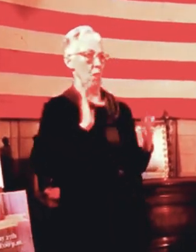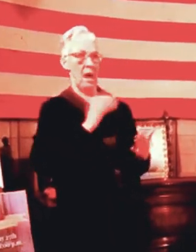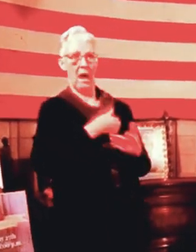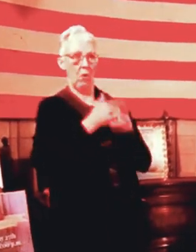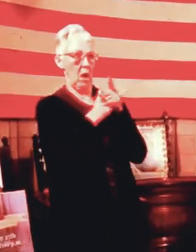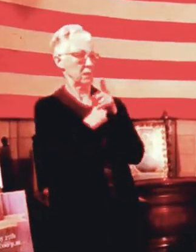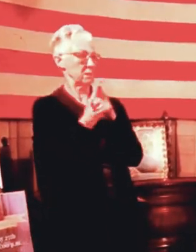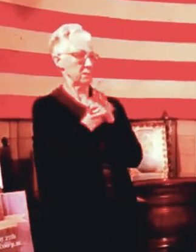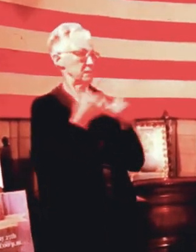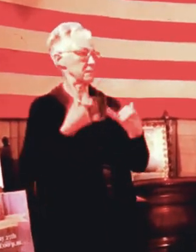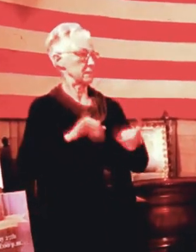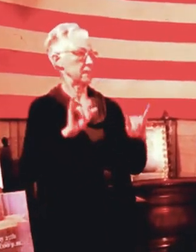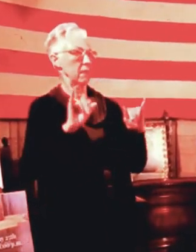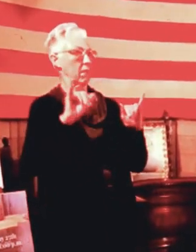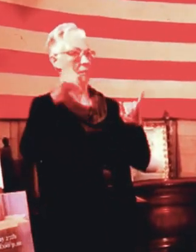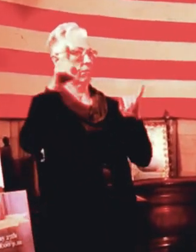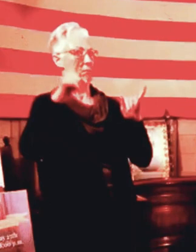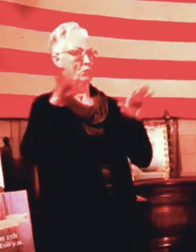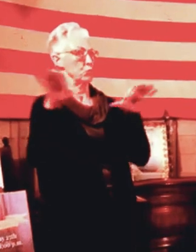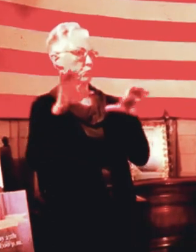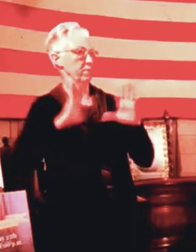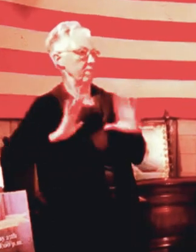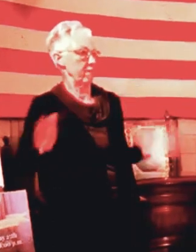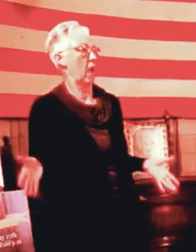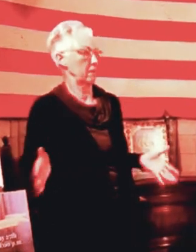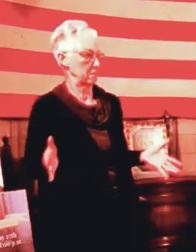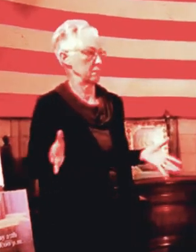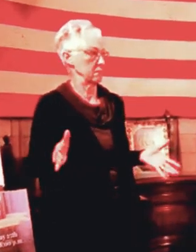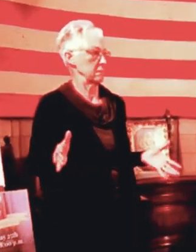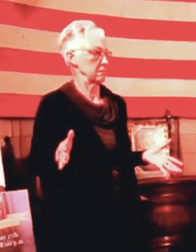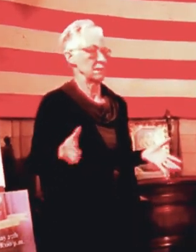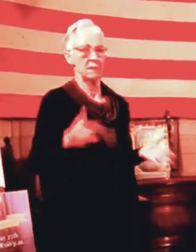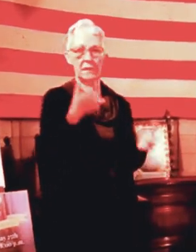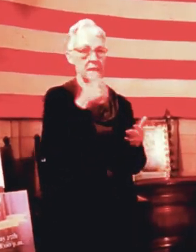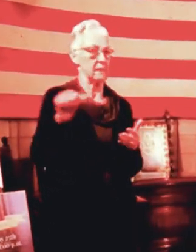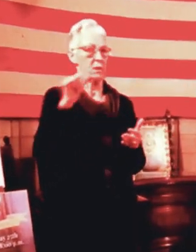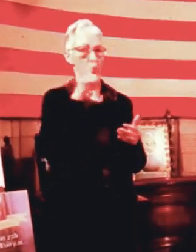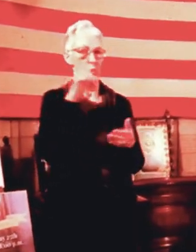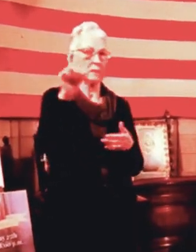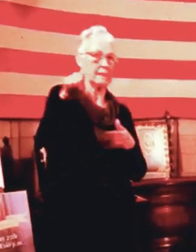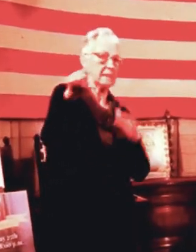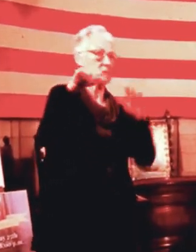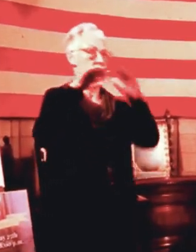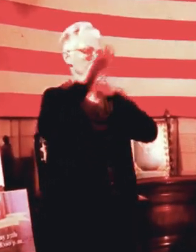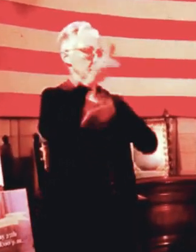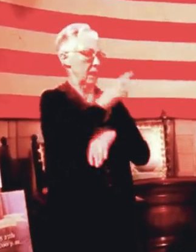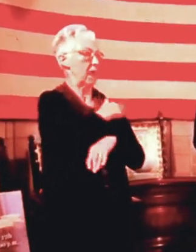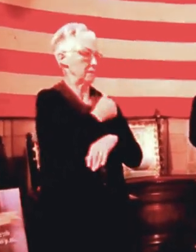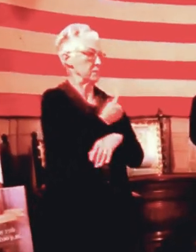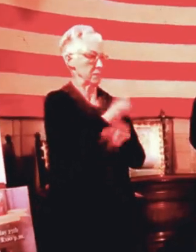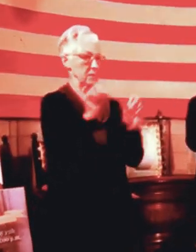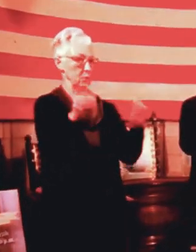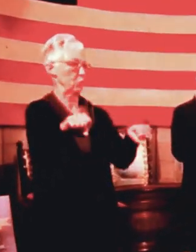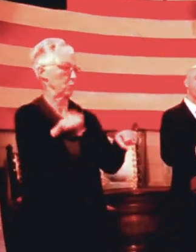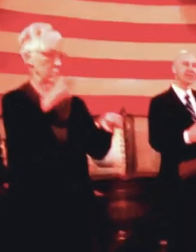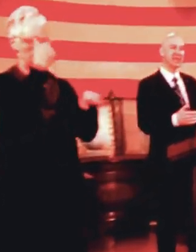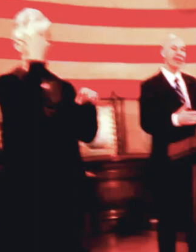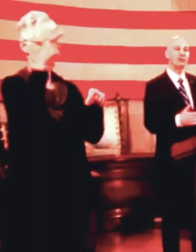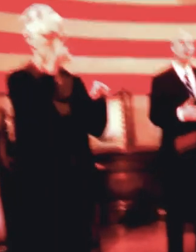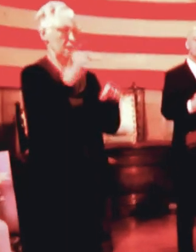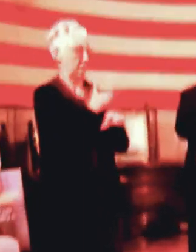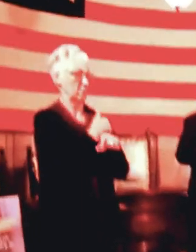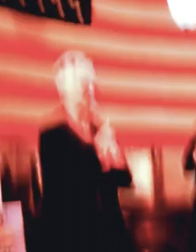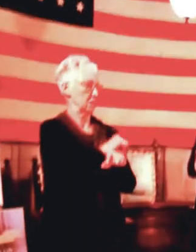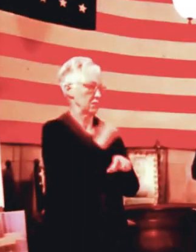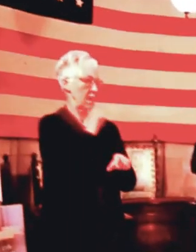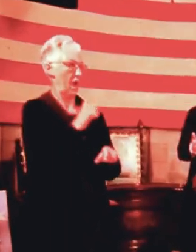the integrity of our health care system. Everybody who needed that hospital bed or that ventilator was able to get it. So now what we see